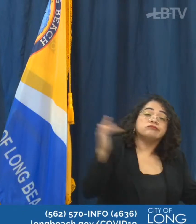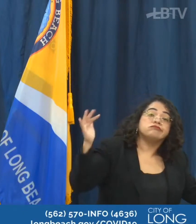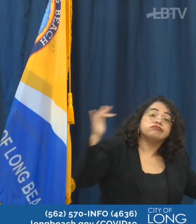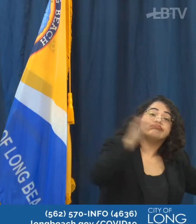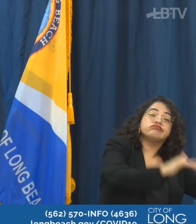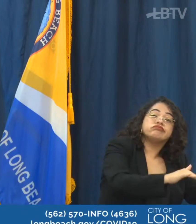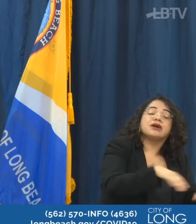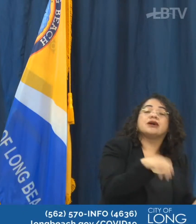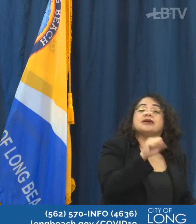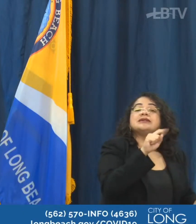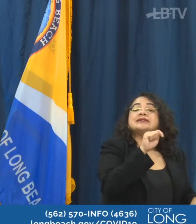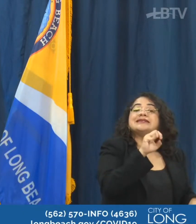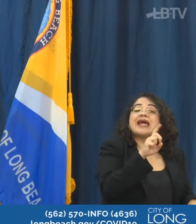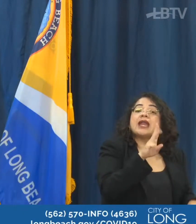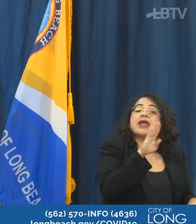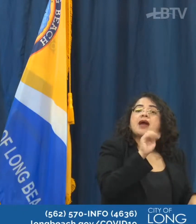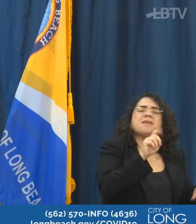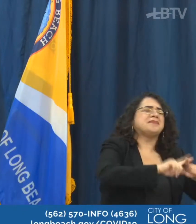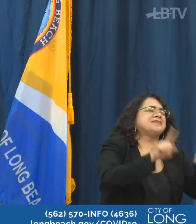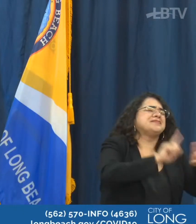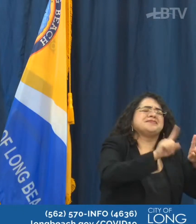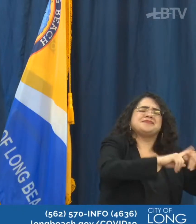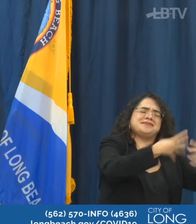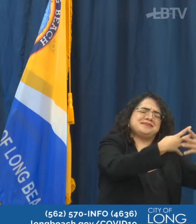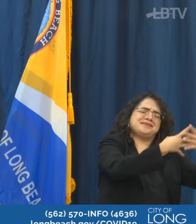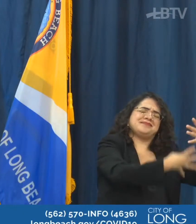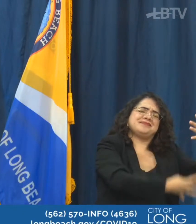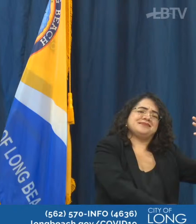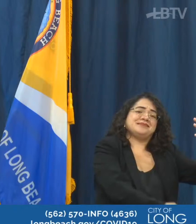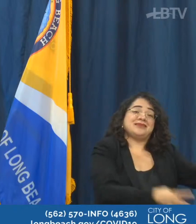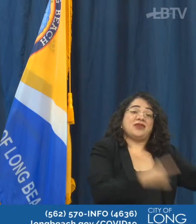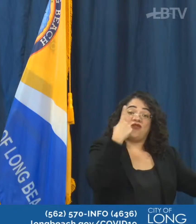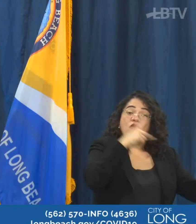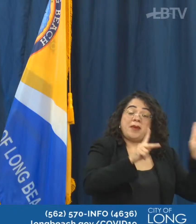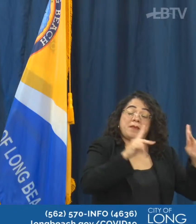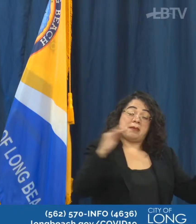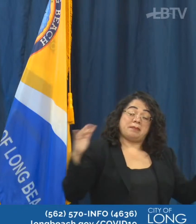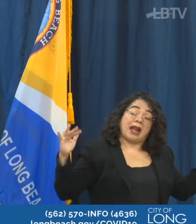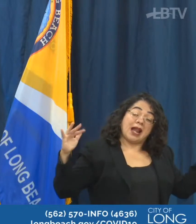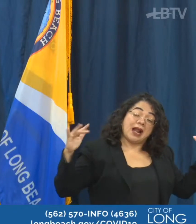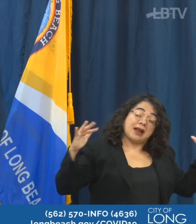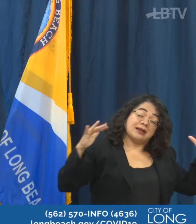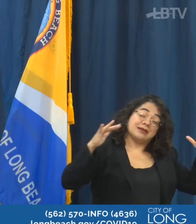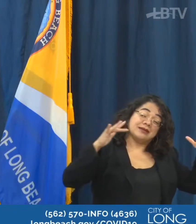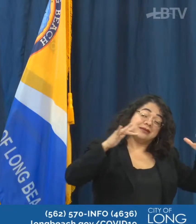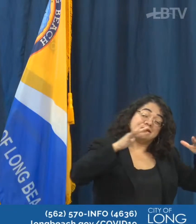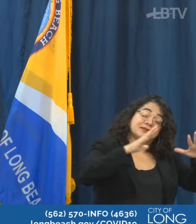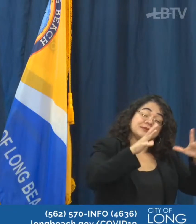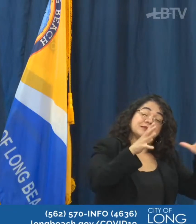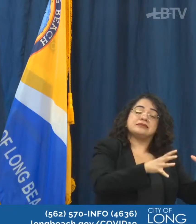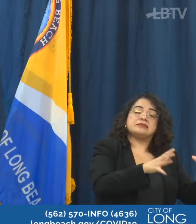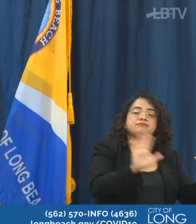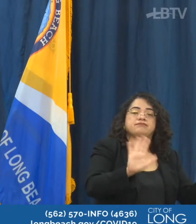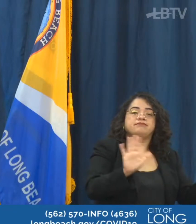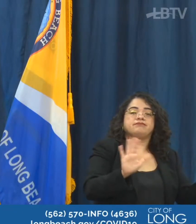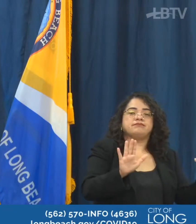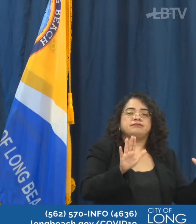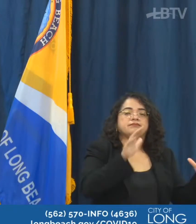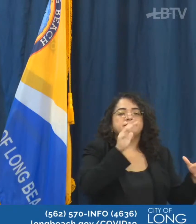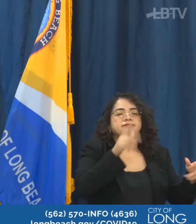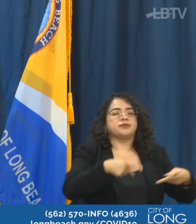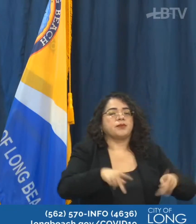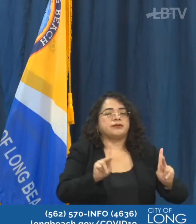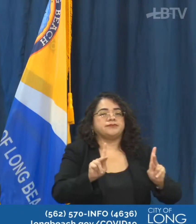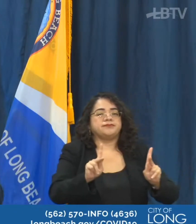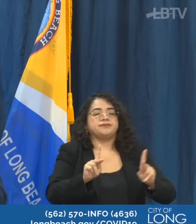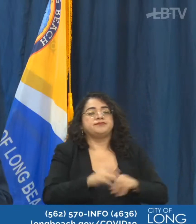And again, there's a long list of other types of industries that are not allowed yet even by the state, whether it's live